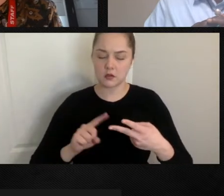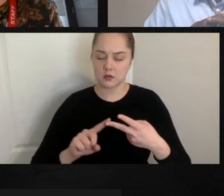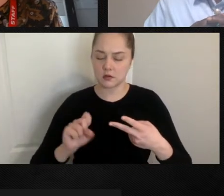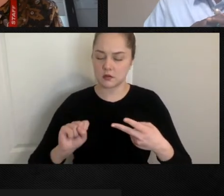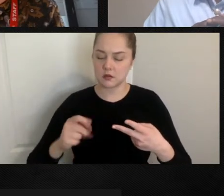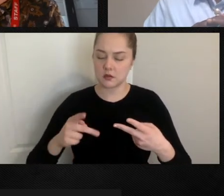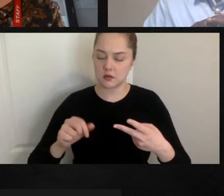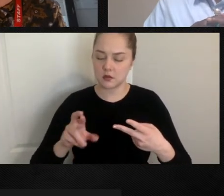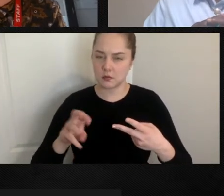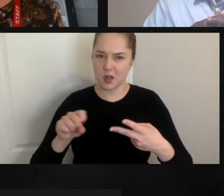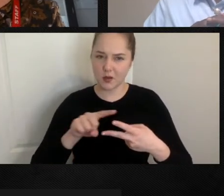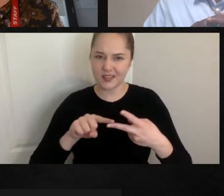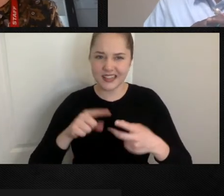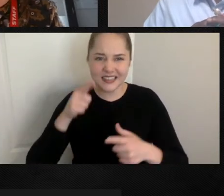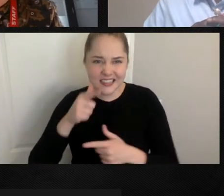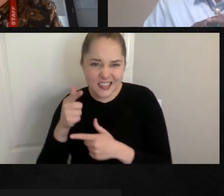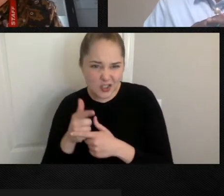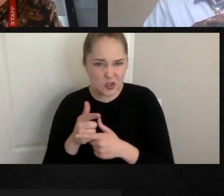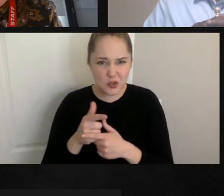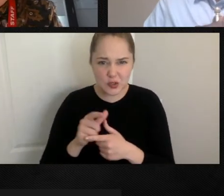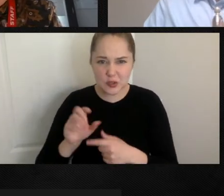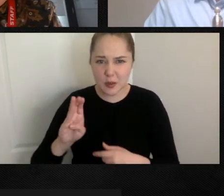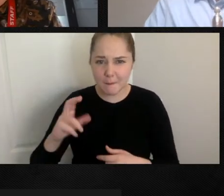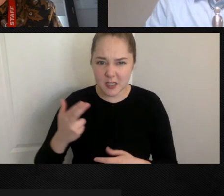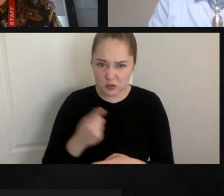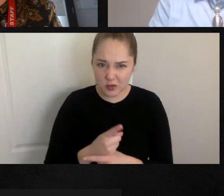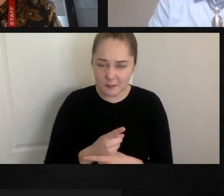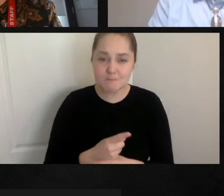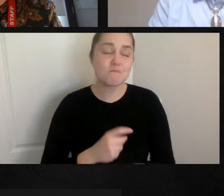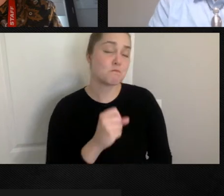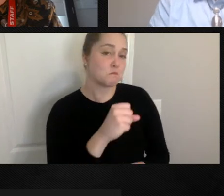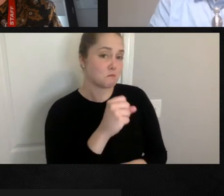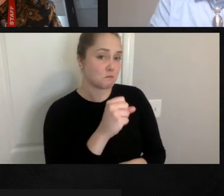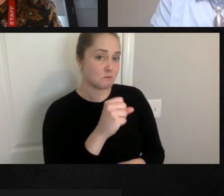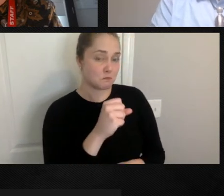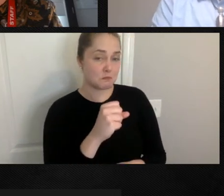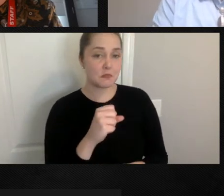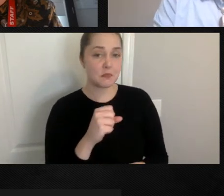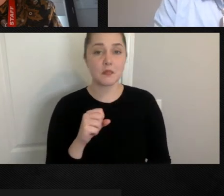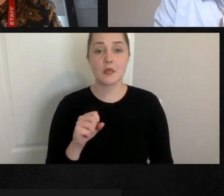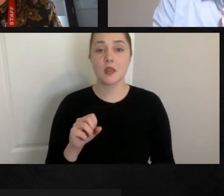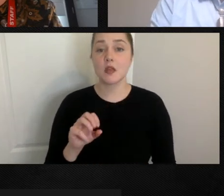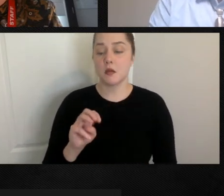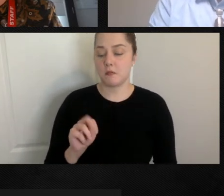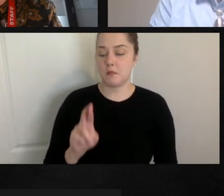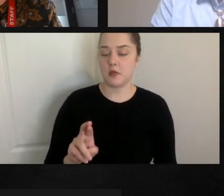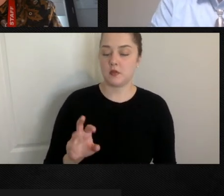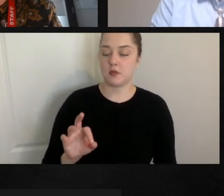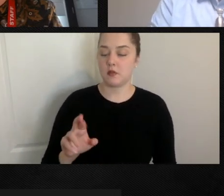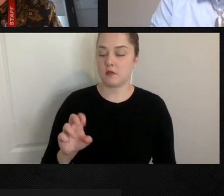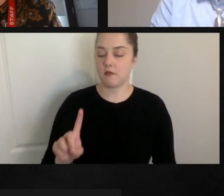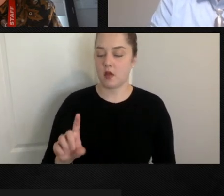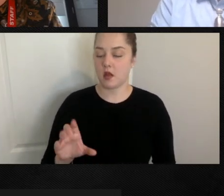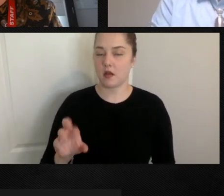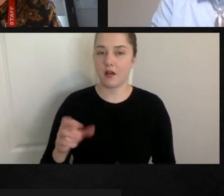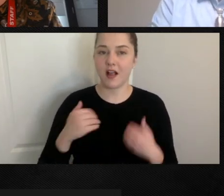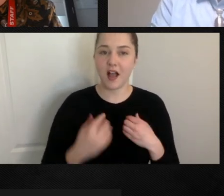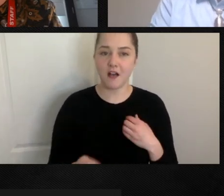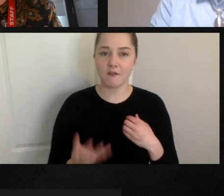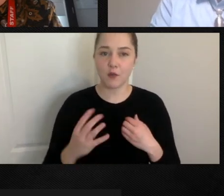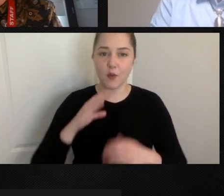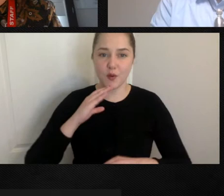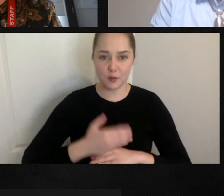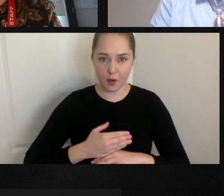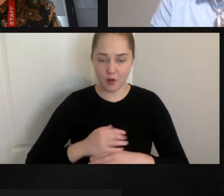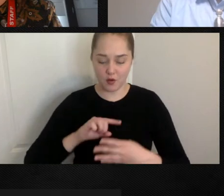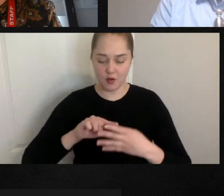you clarify for him? Yes. Yes. Mr. Fred Carr had four daughters and all four of